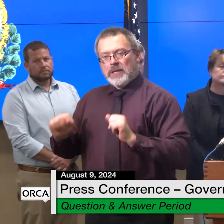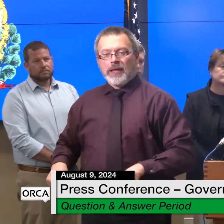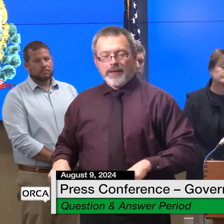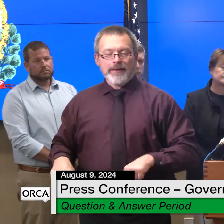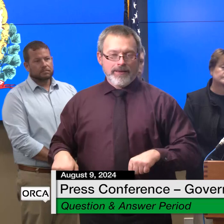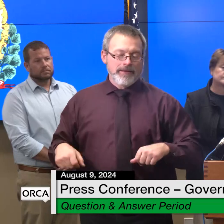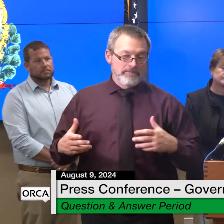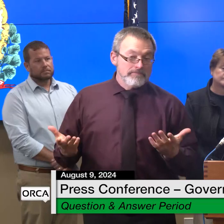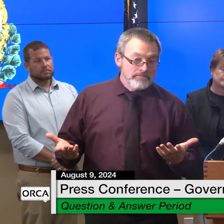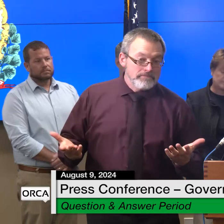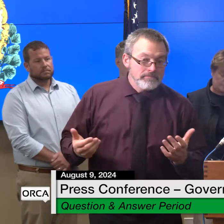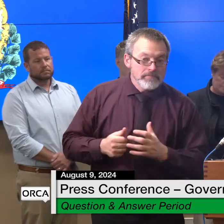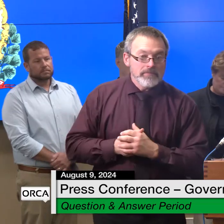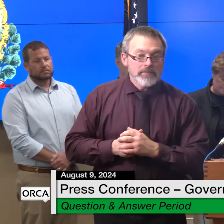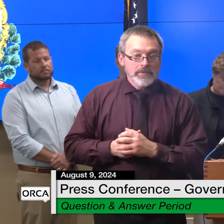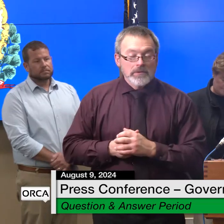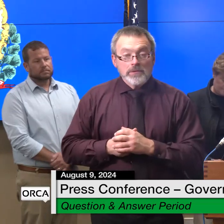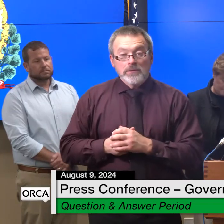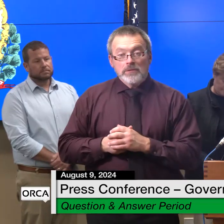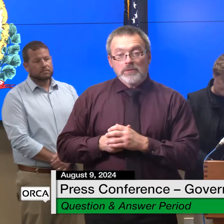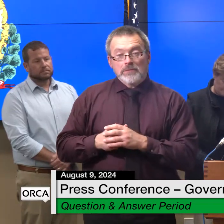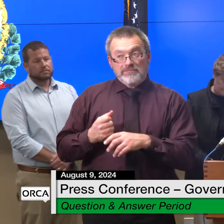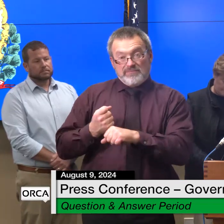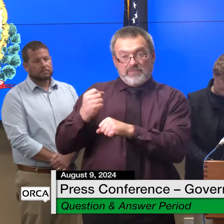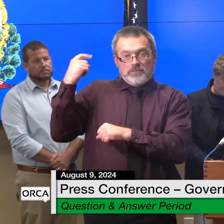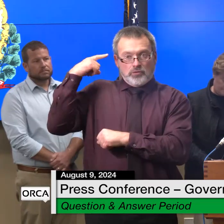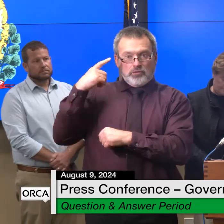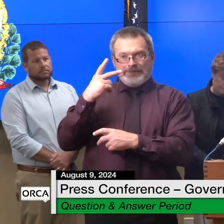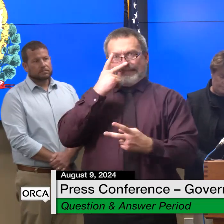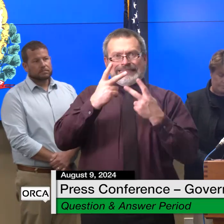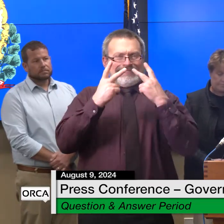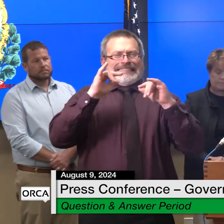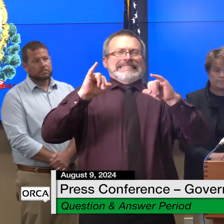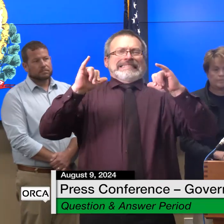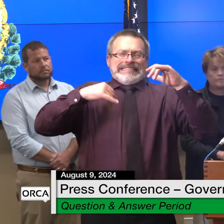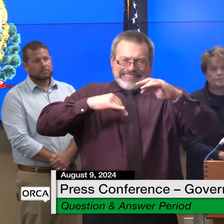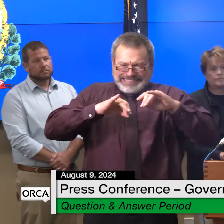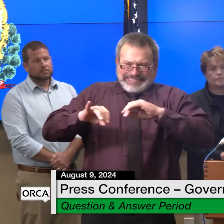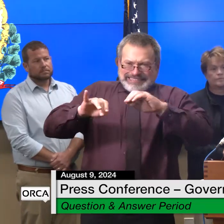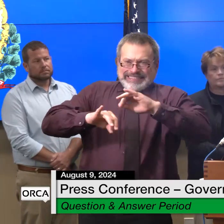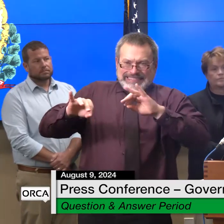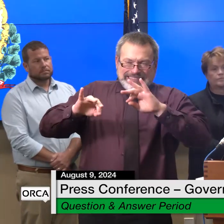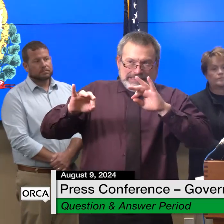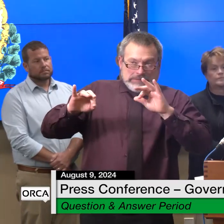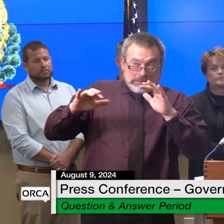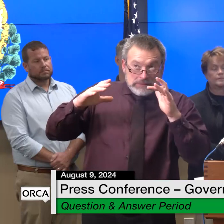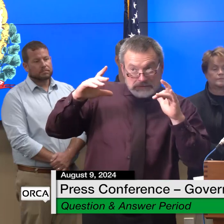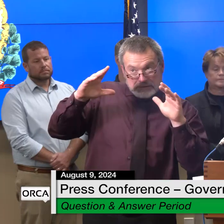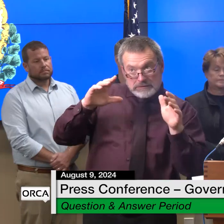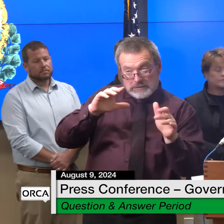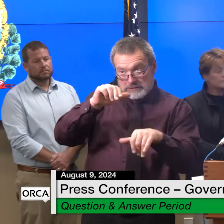have have calculated as best we can and and do this the right way right now